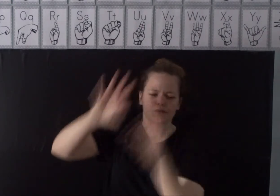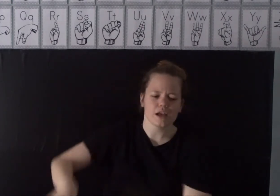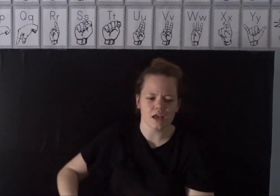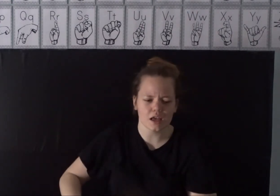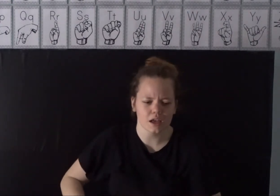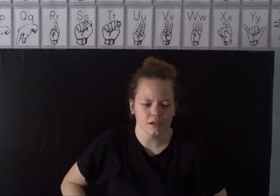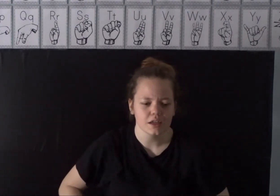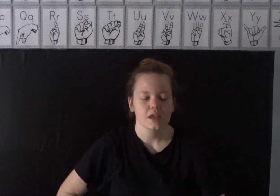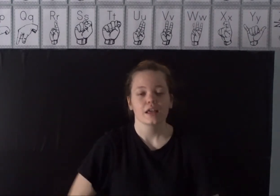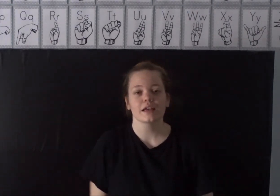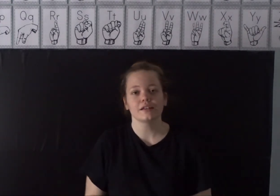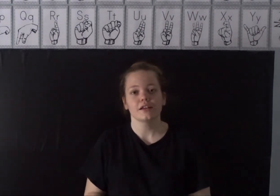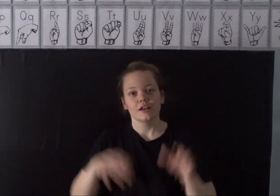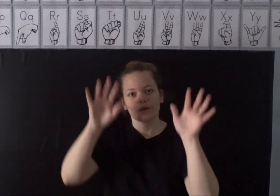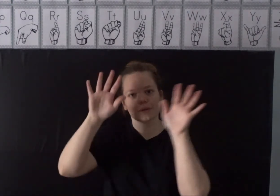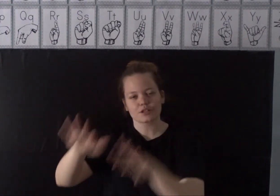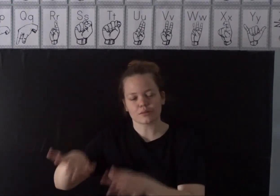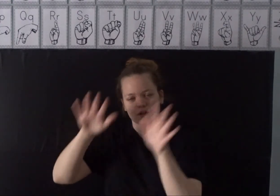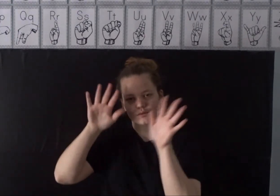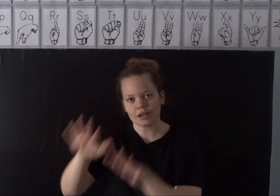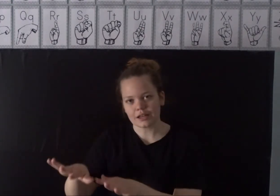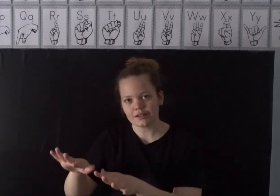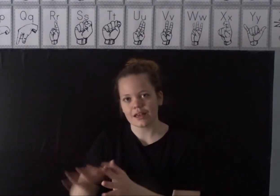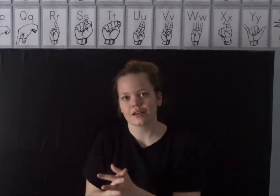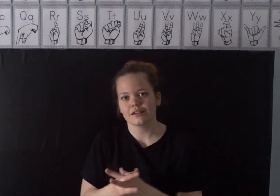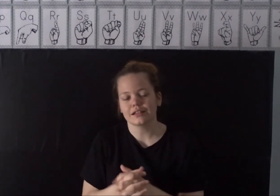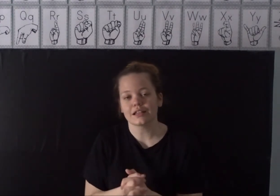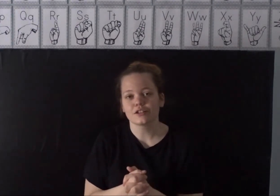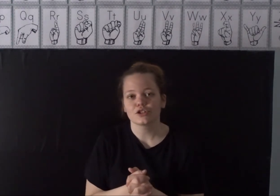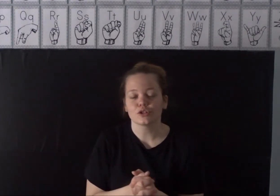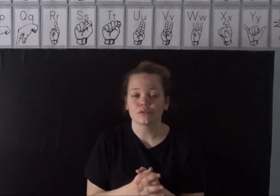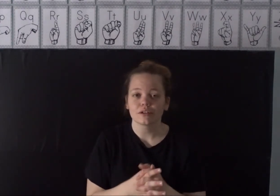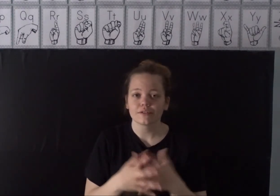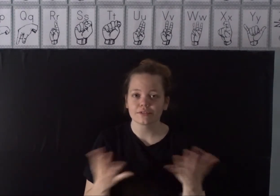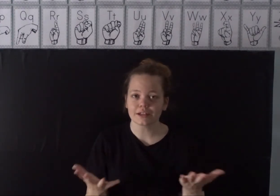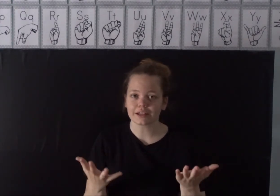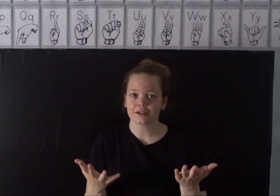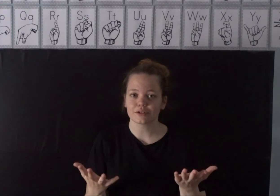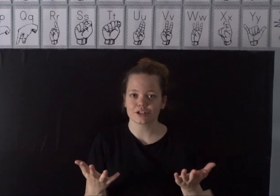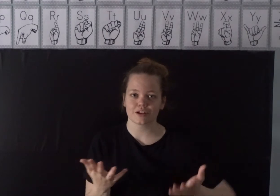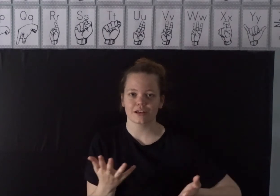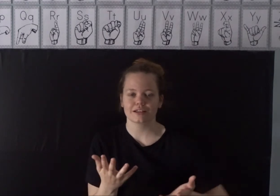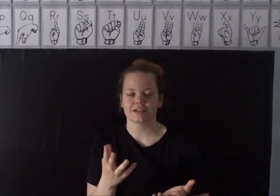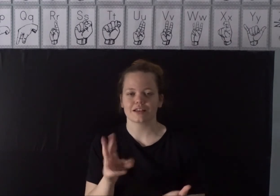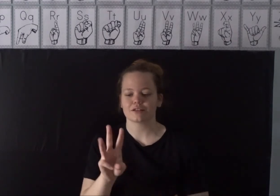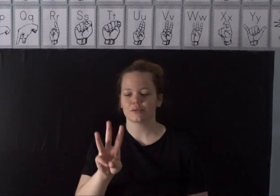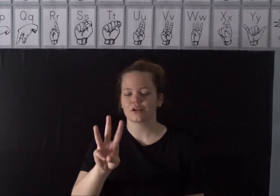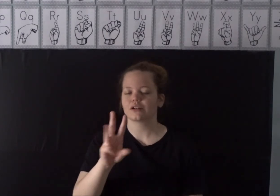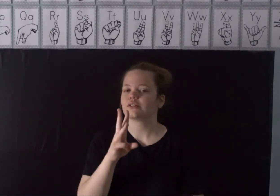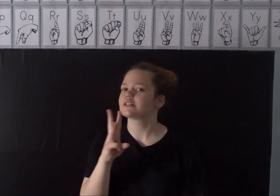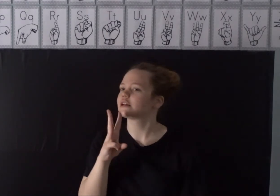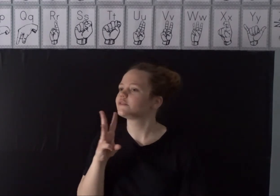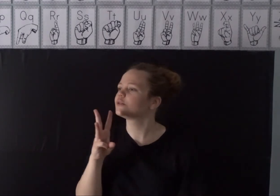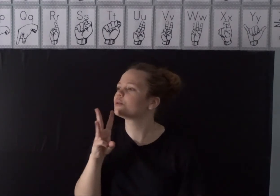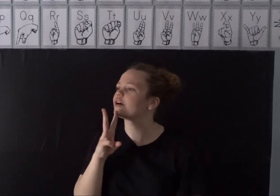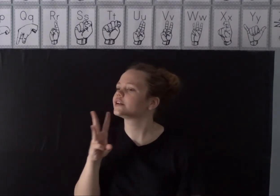rain. And with so much rain that could lead to flooding. Which is our next sign. So we are going to do this sign for water.